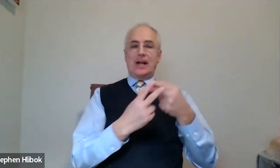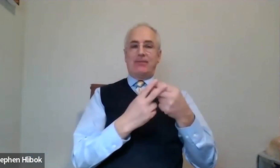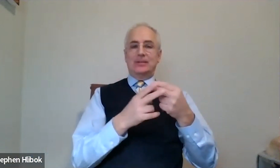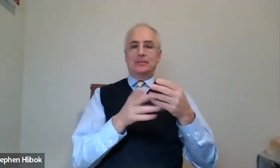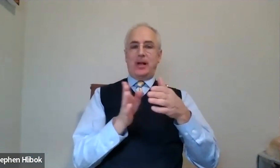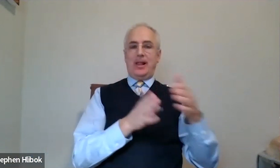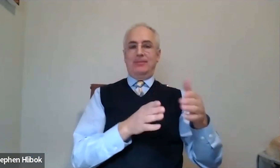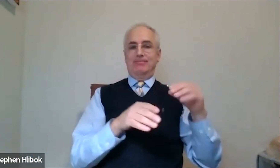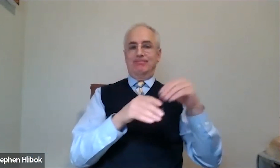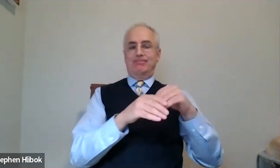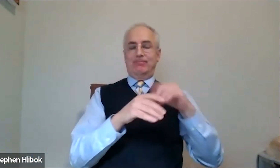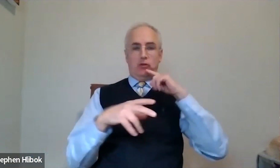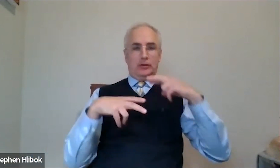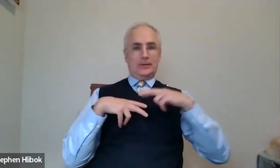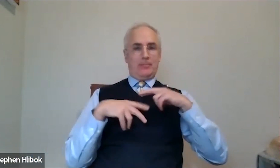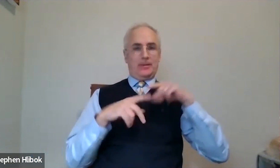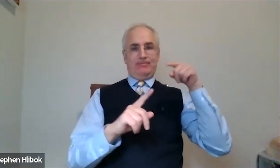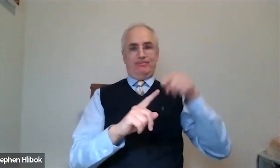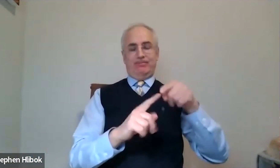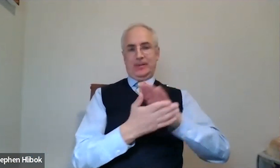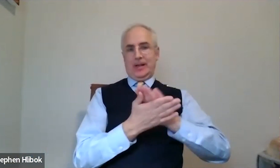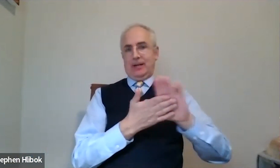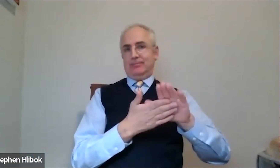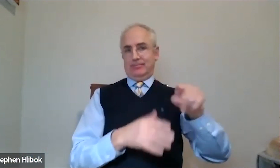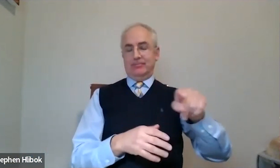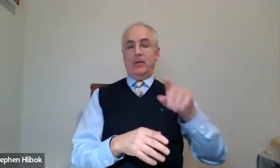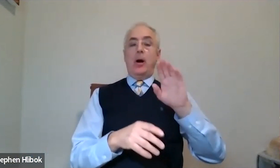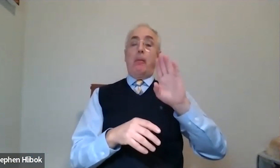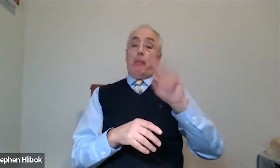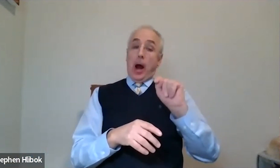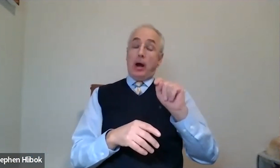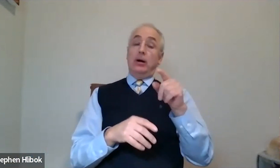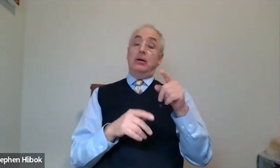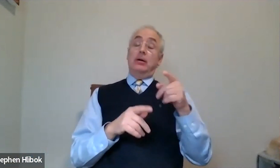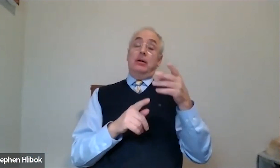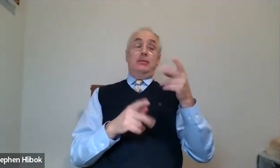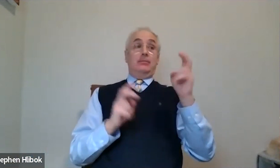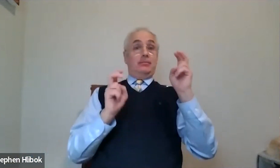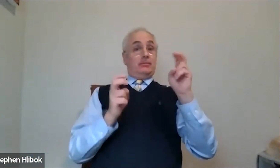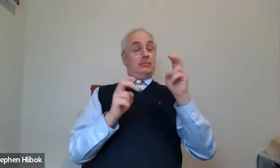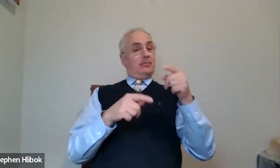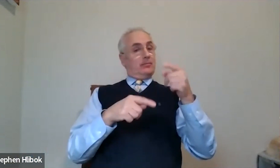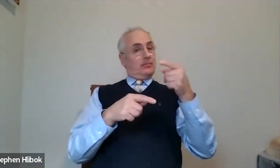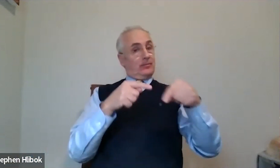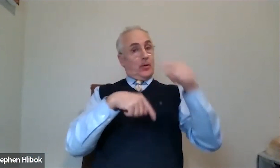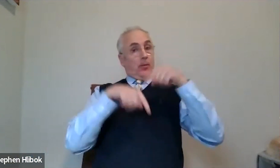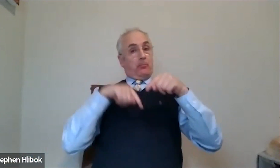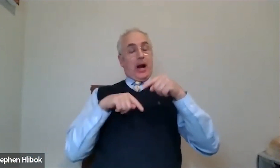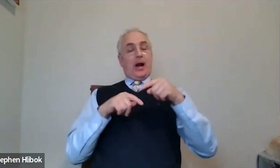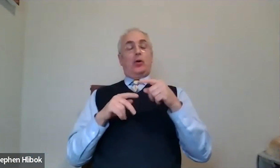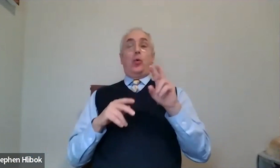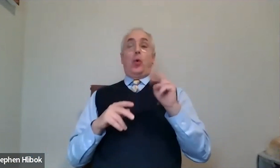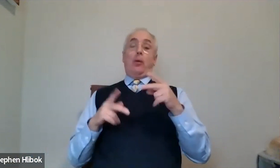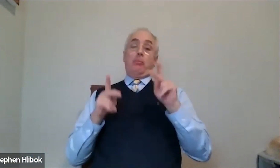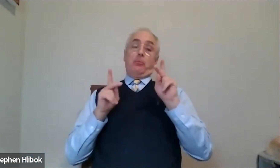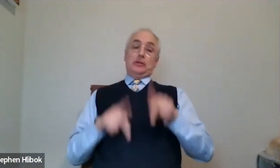So Roth is essentially a tax-free savings plan for retirement, which is why it is such a great thing. But